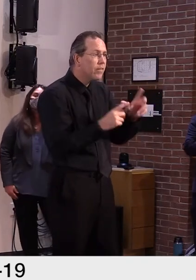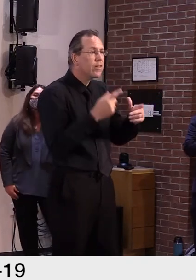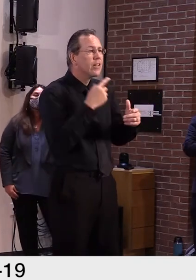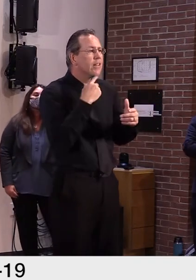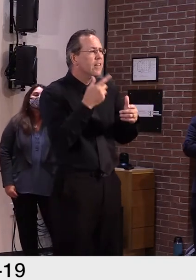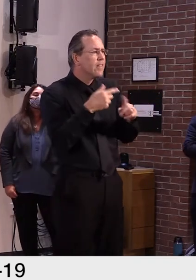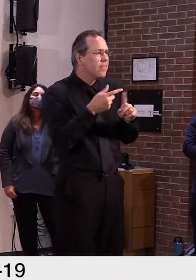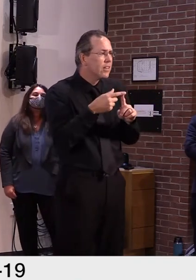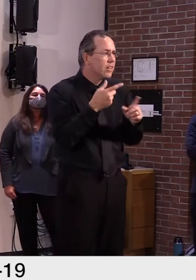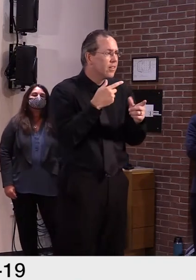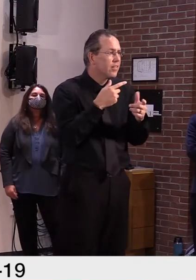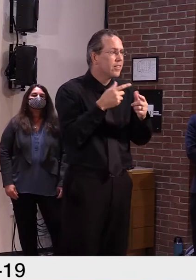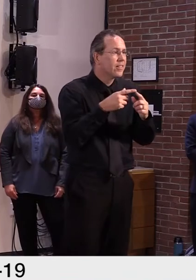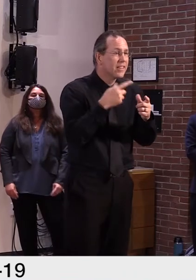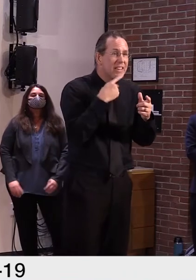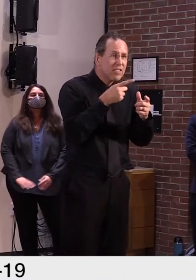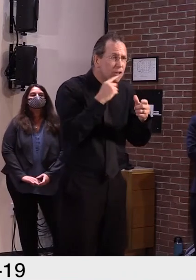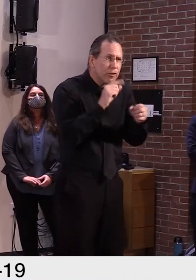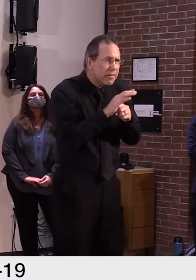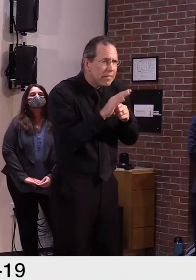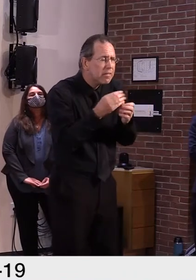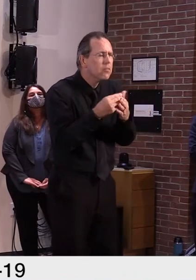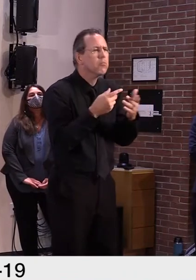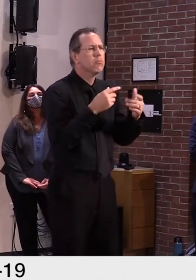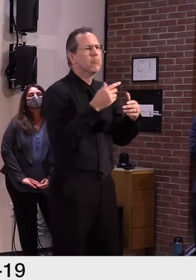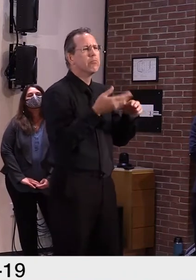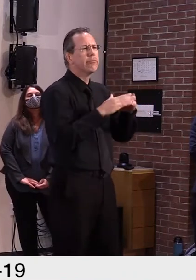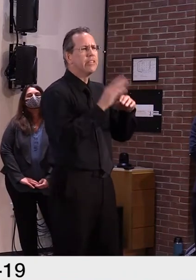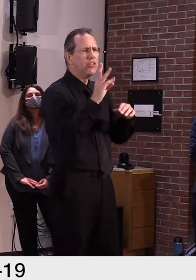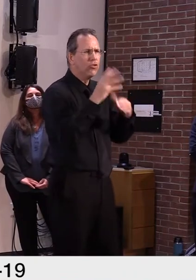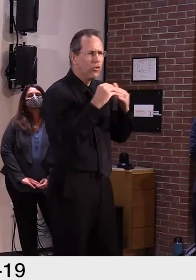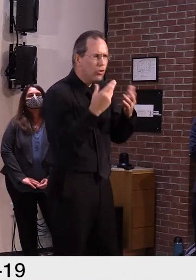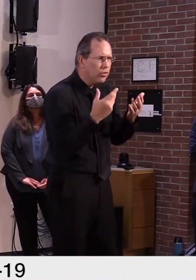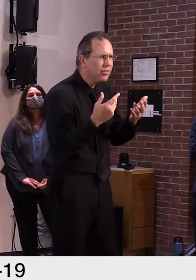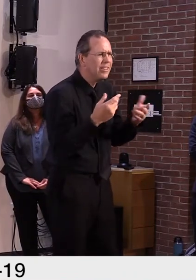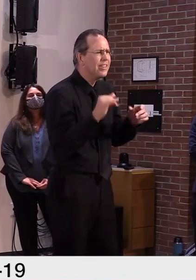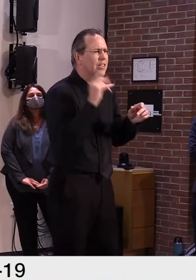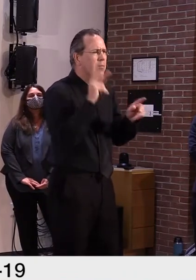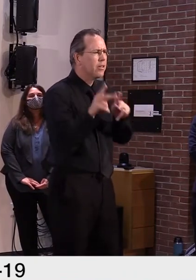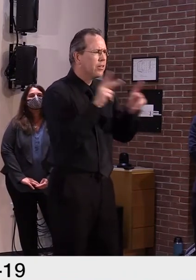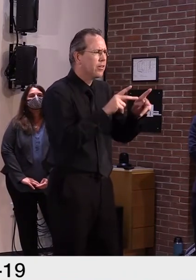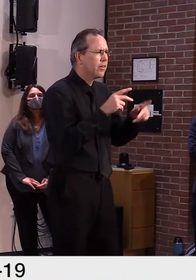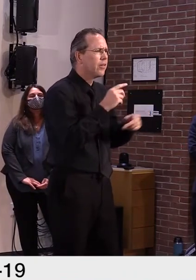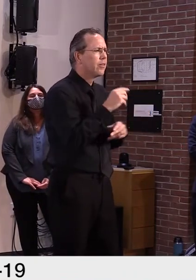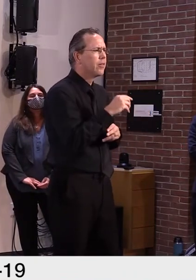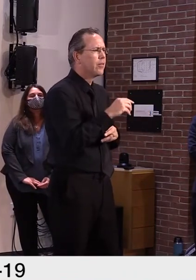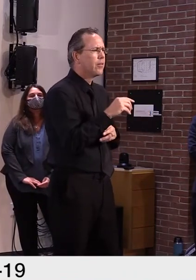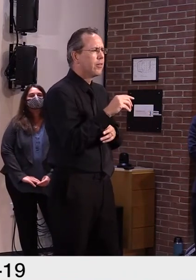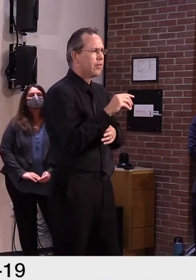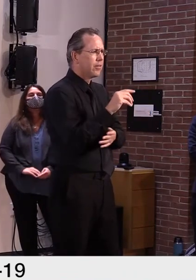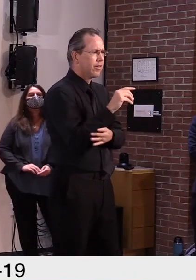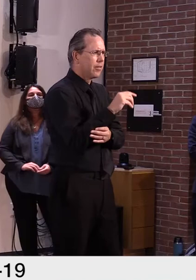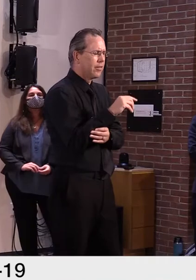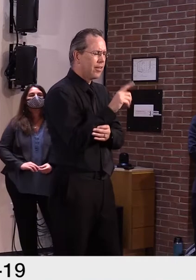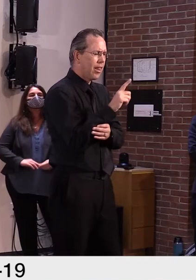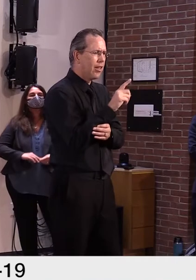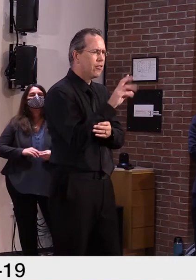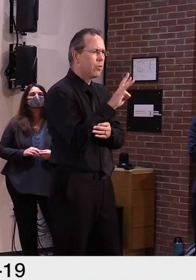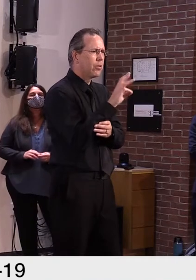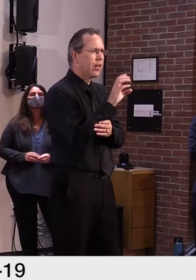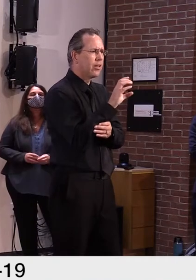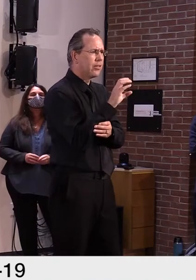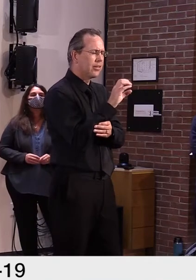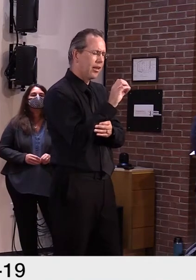Likewise, specific to the LWA program, you specifically